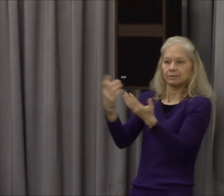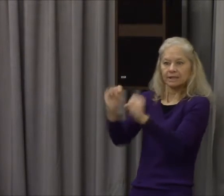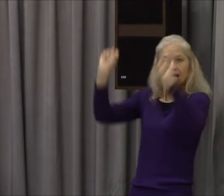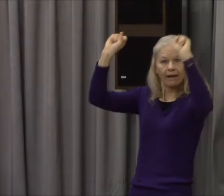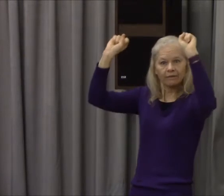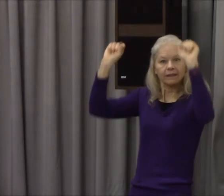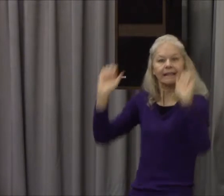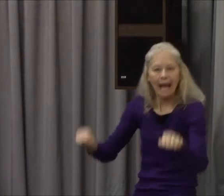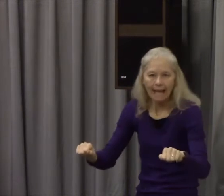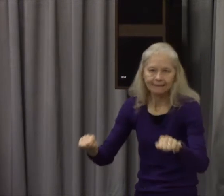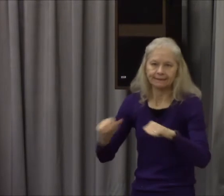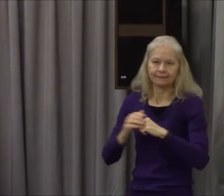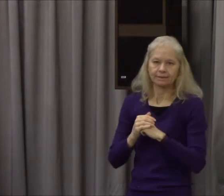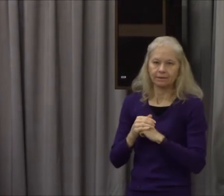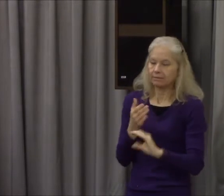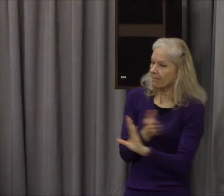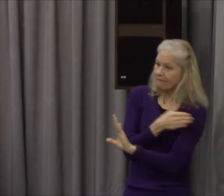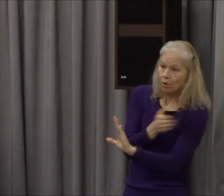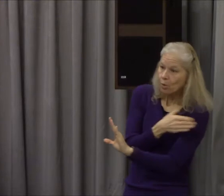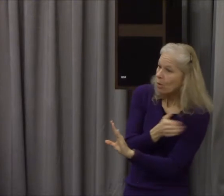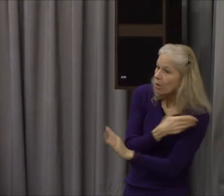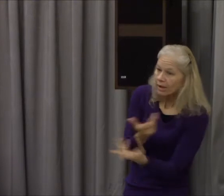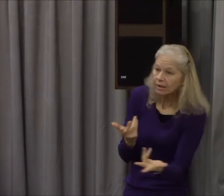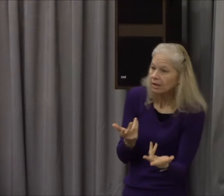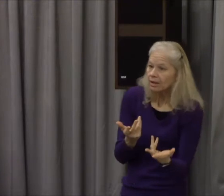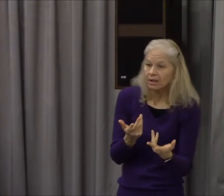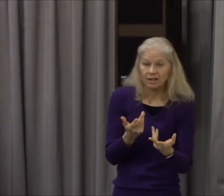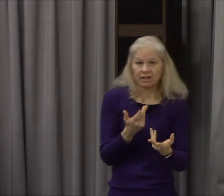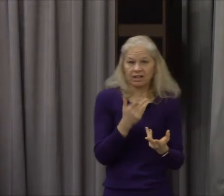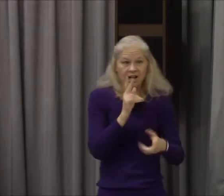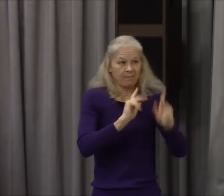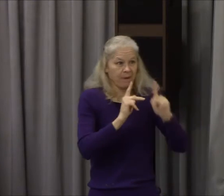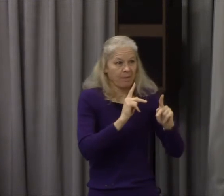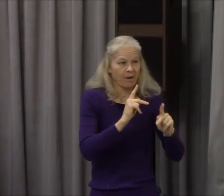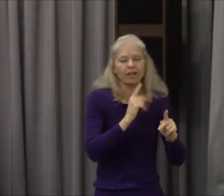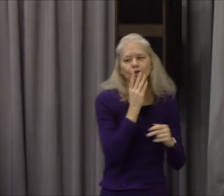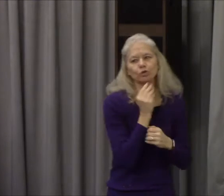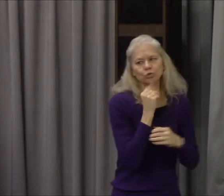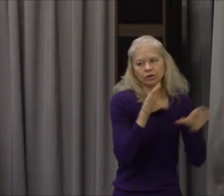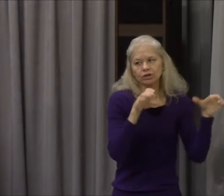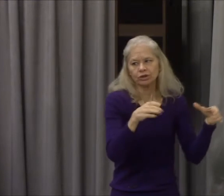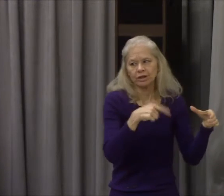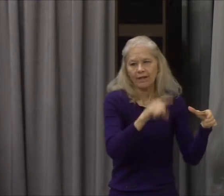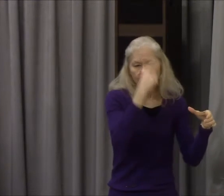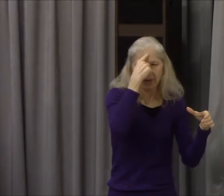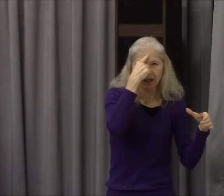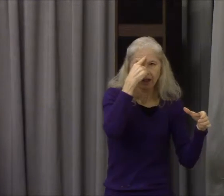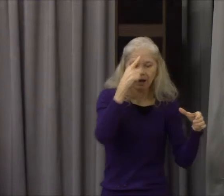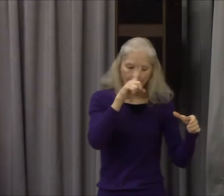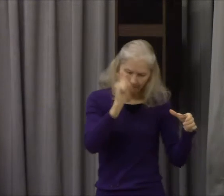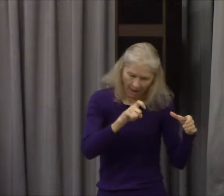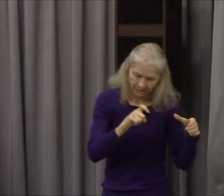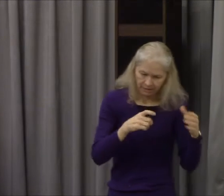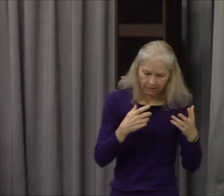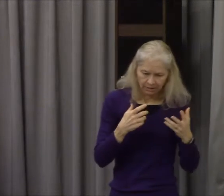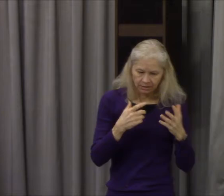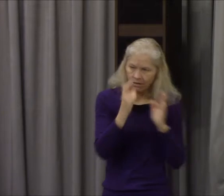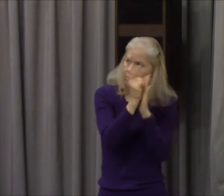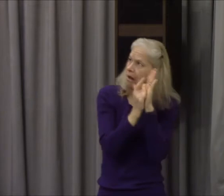keep the law and be as good as we can of course that's the average thought today isn't it God knew that would